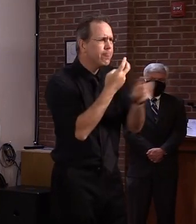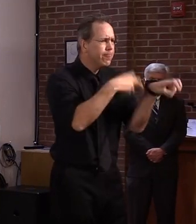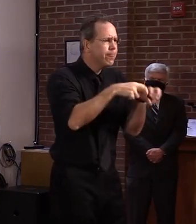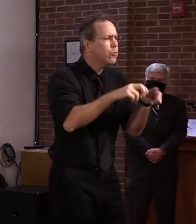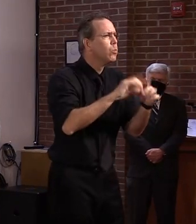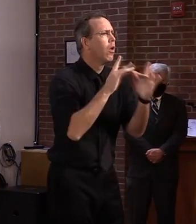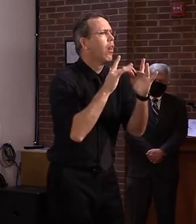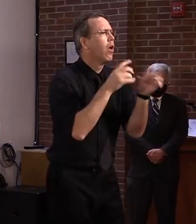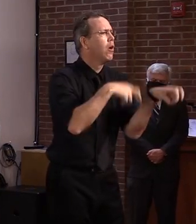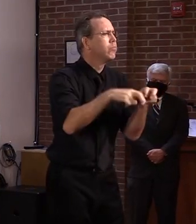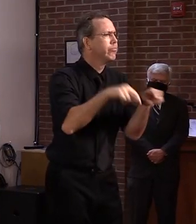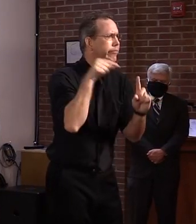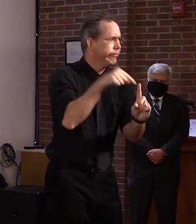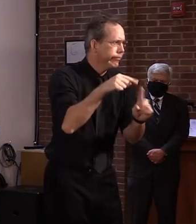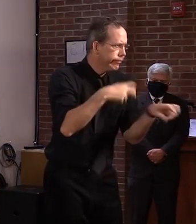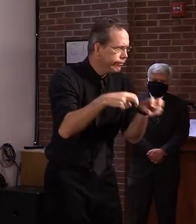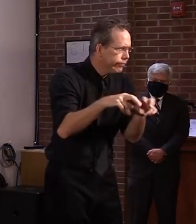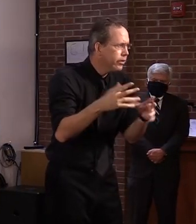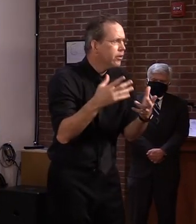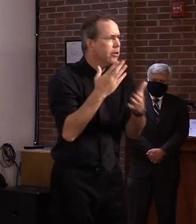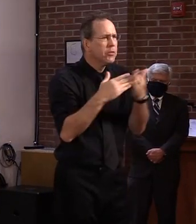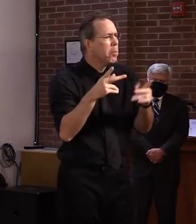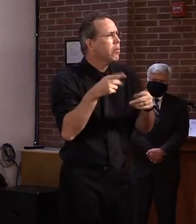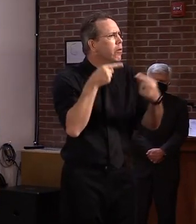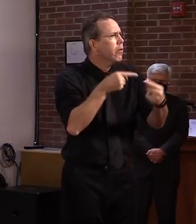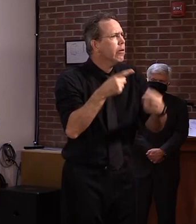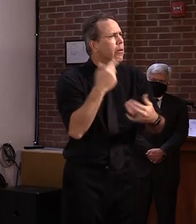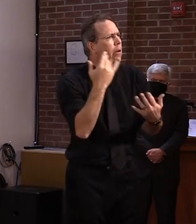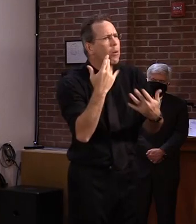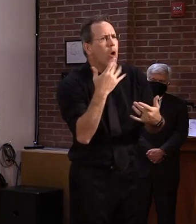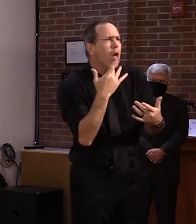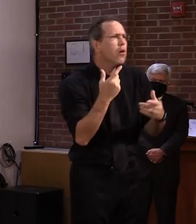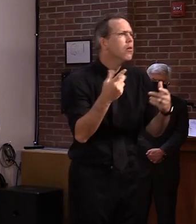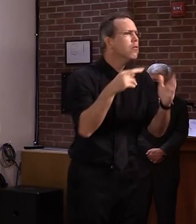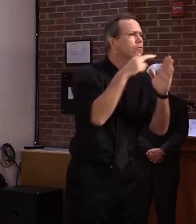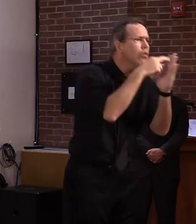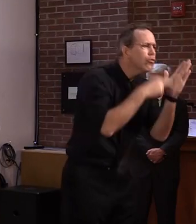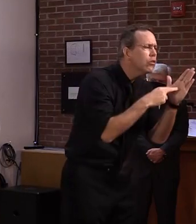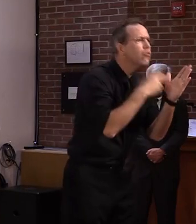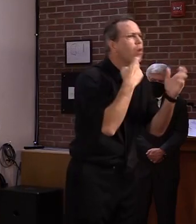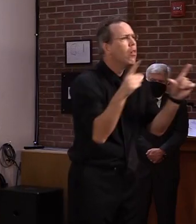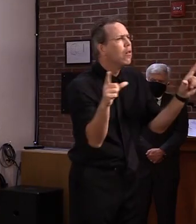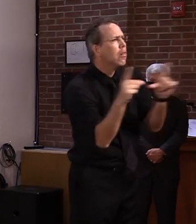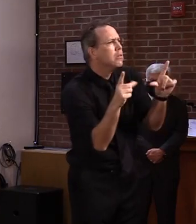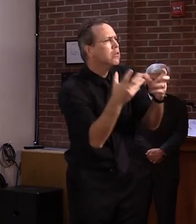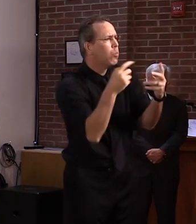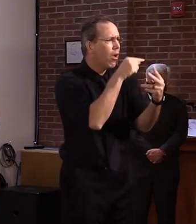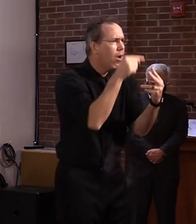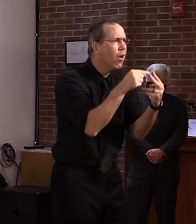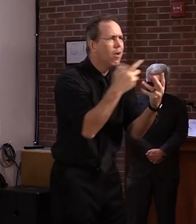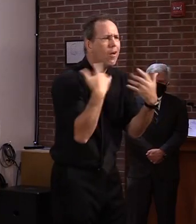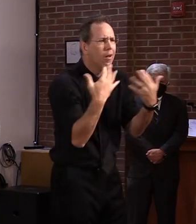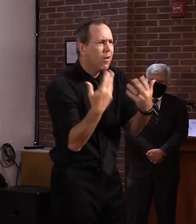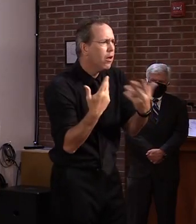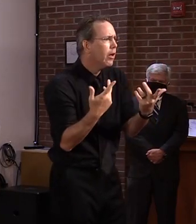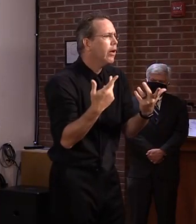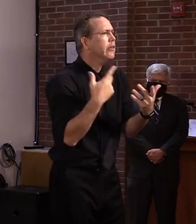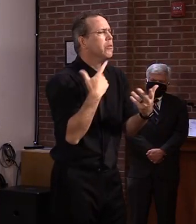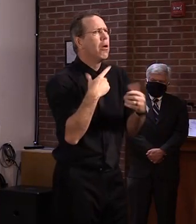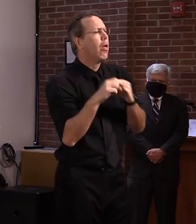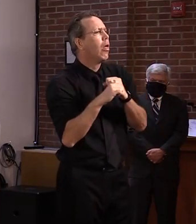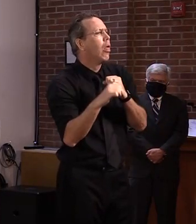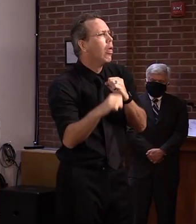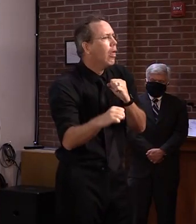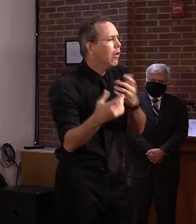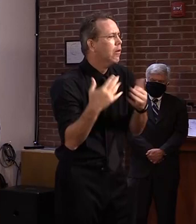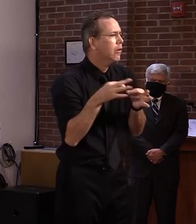registrations and licenses, which is why we gave them an extension in our executive orders. But I want